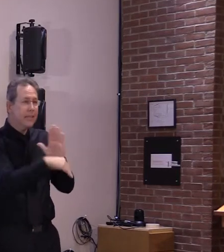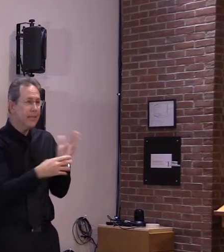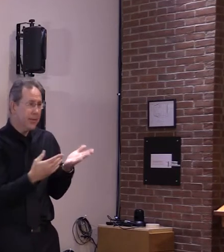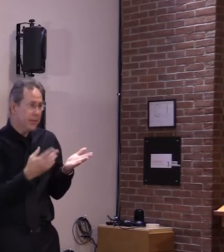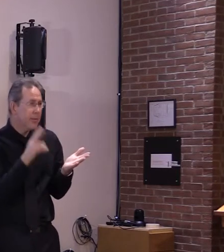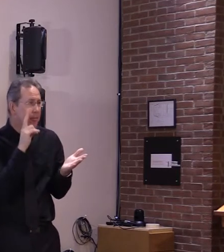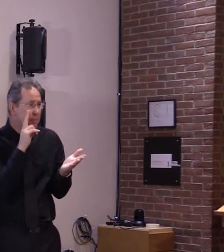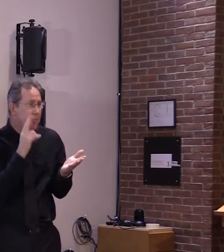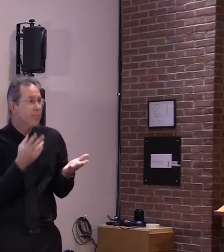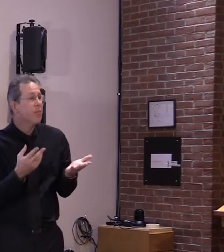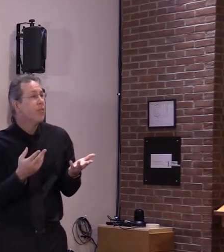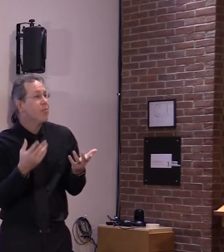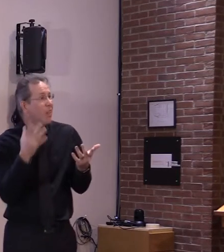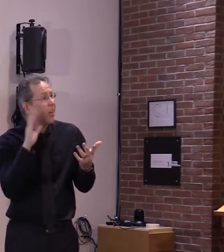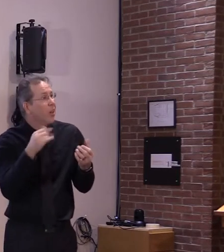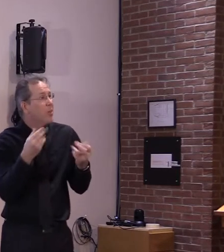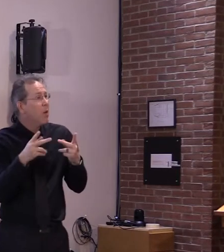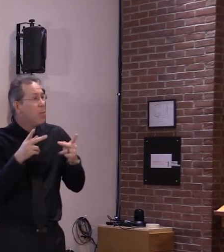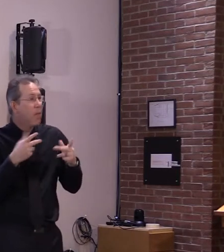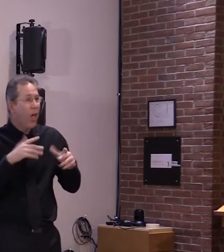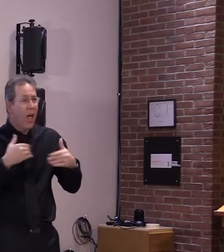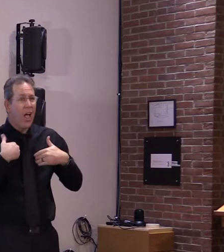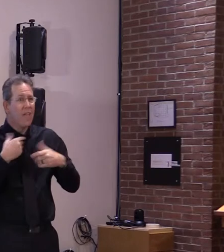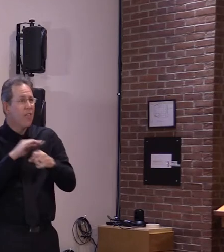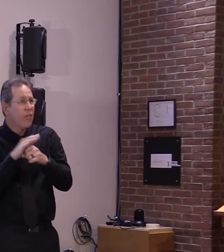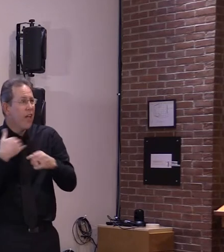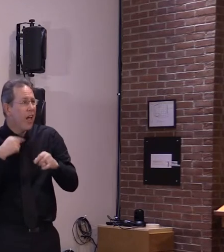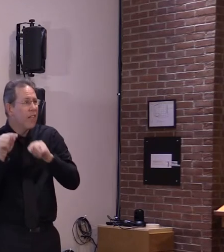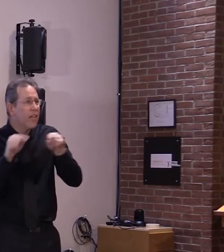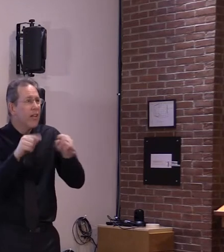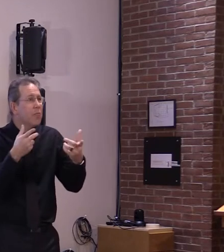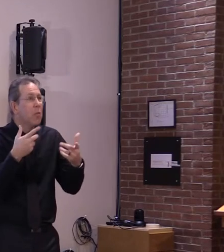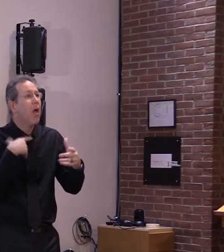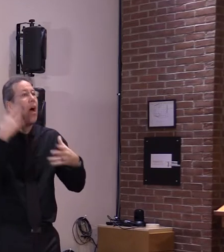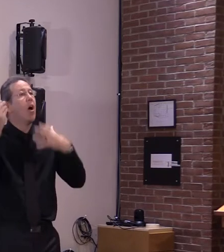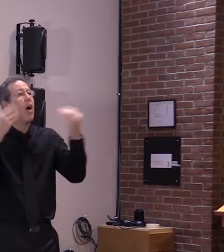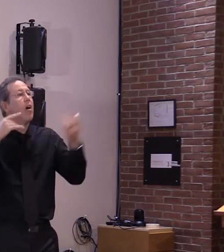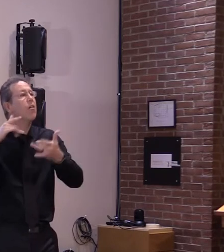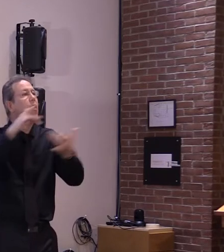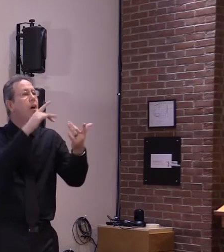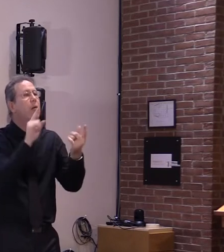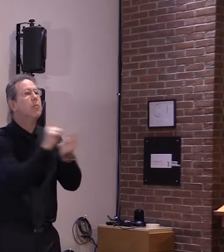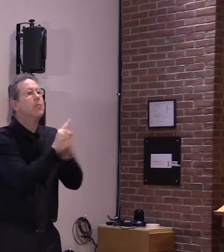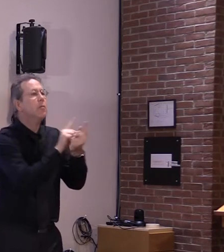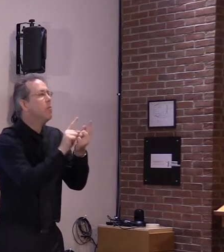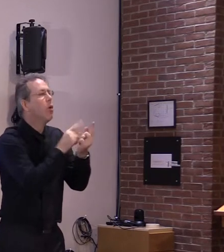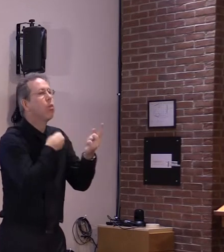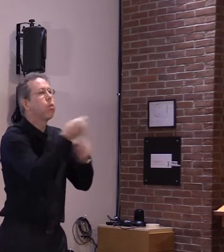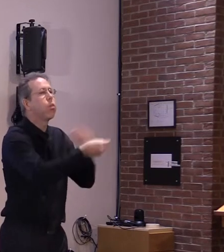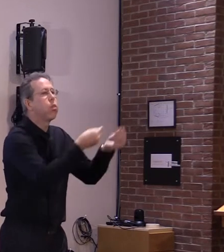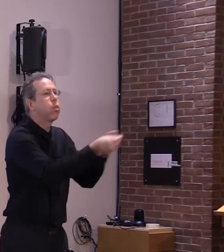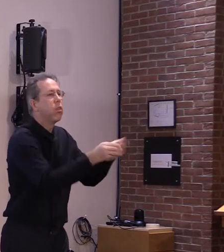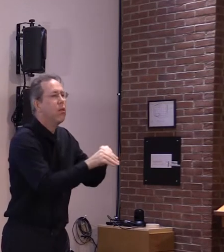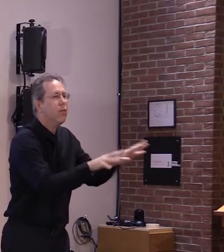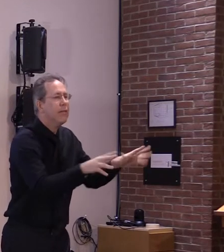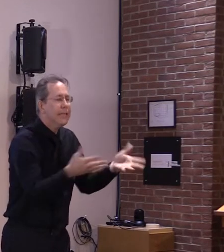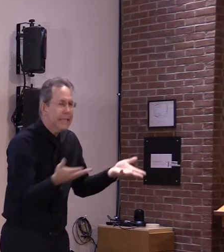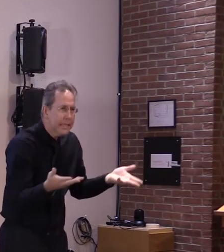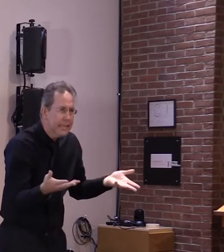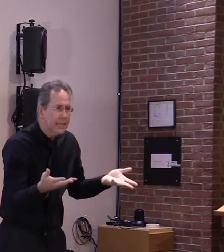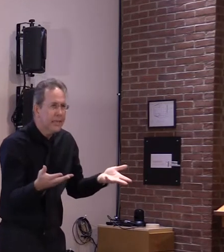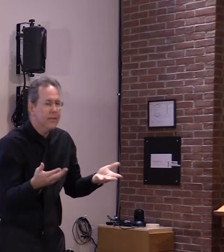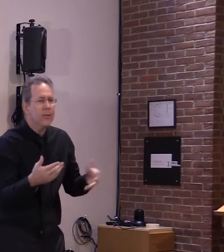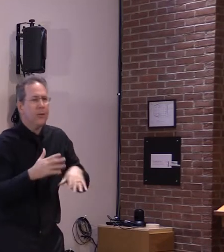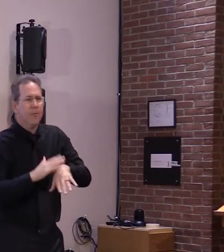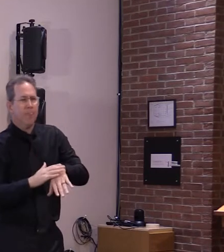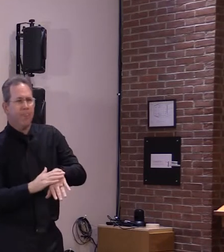forecast does predict that cases will continue to rise for the next few weeks before they start to decline however